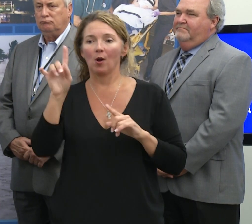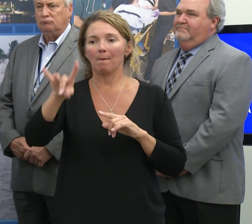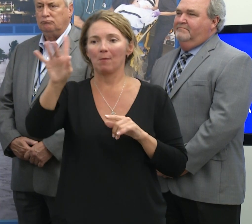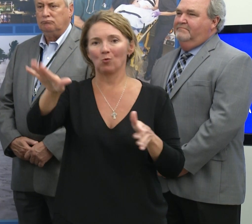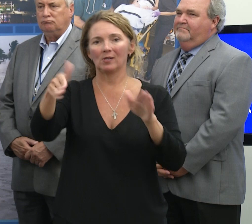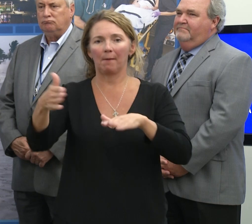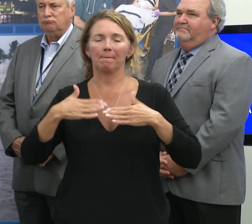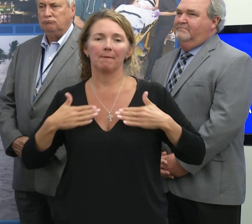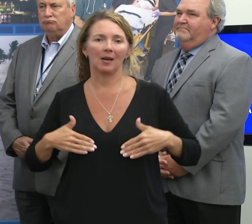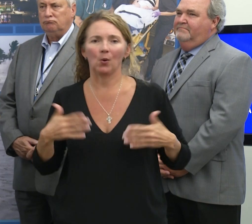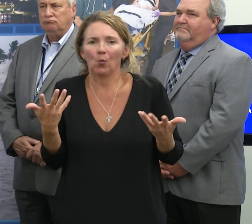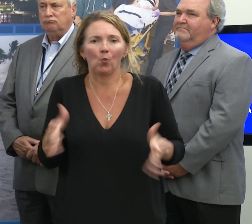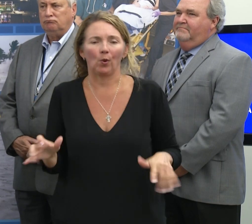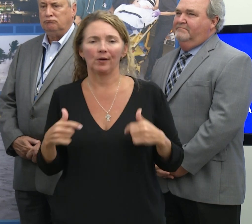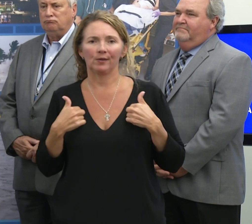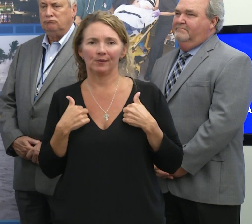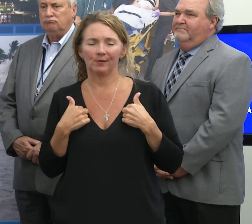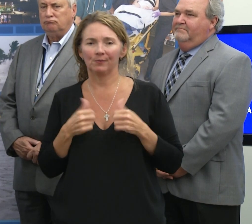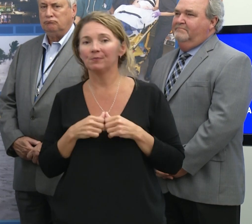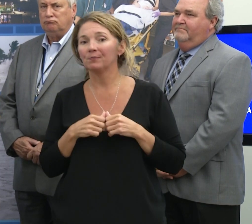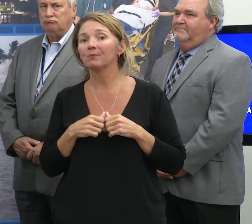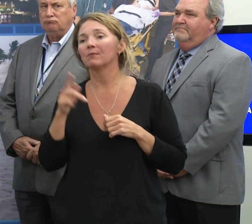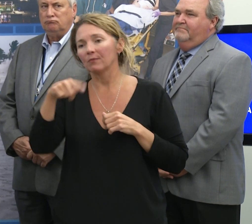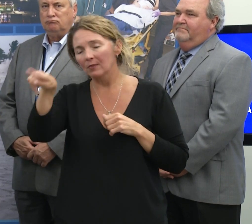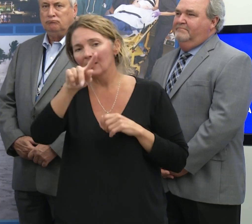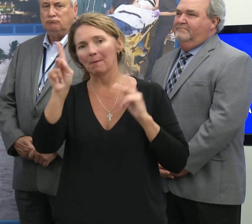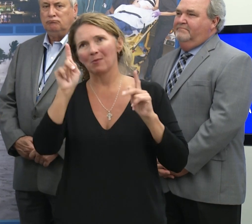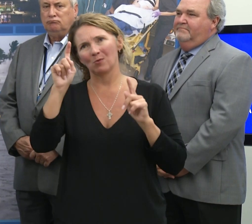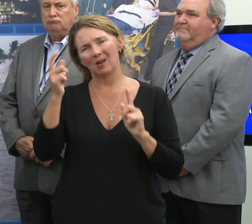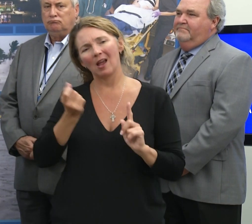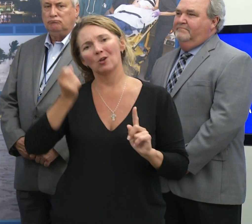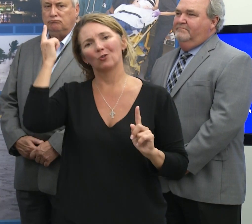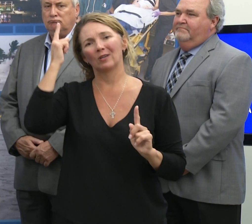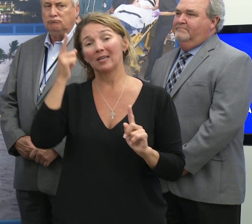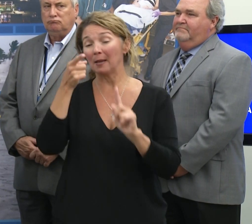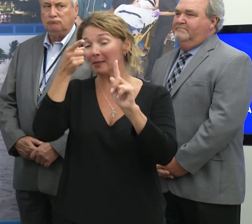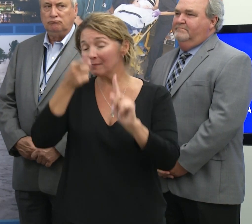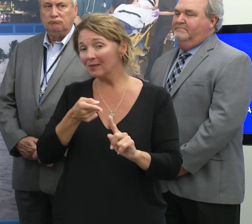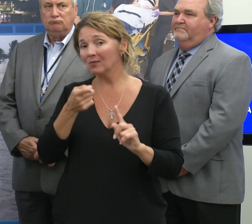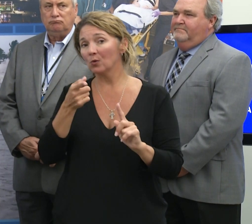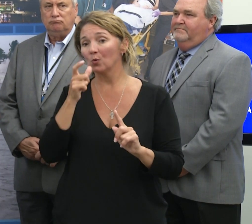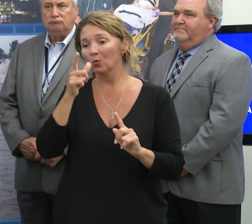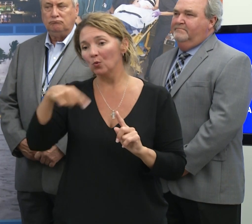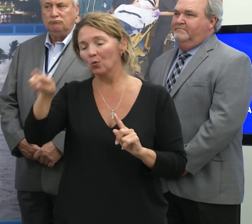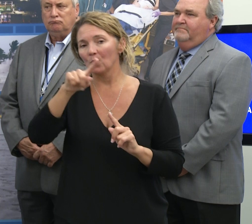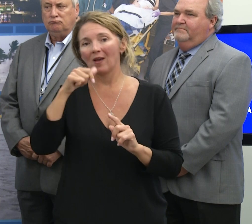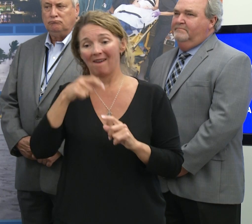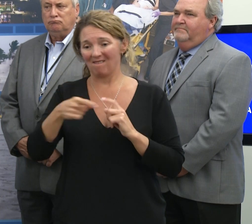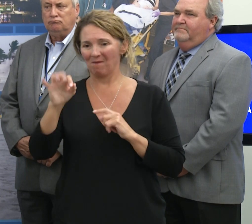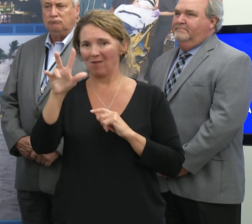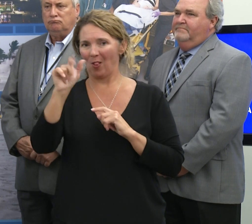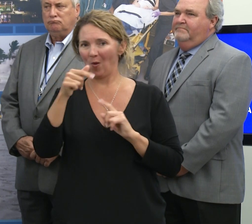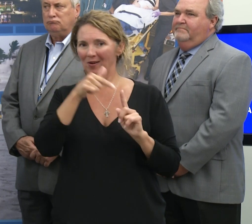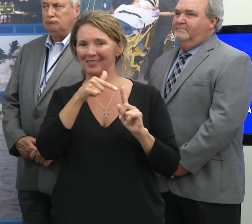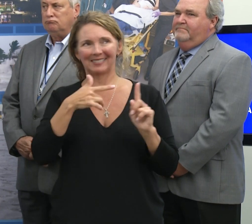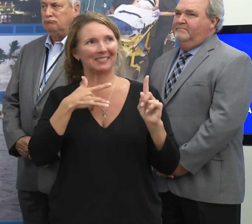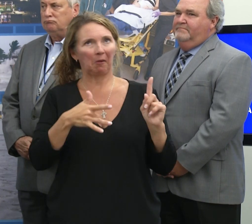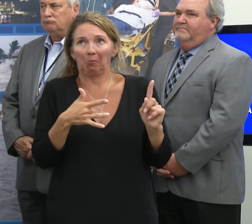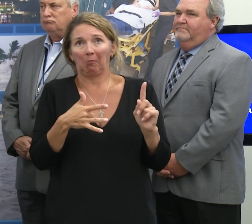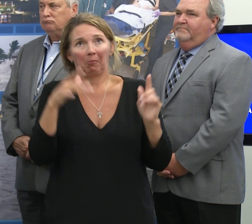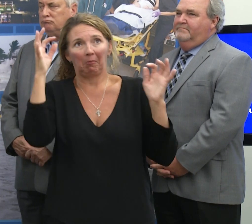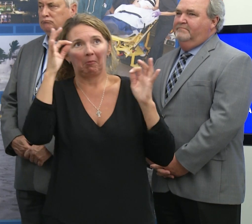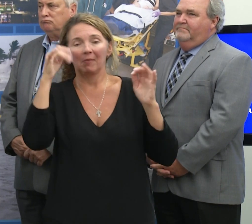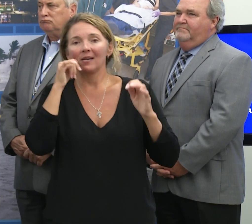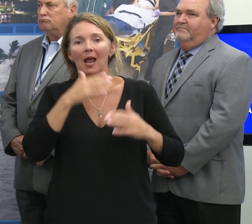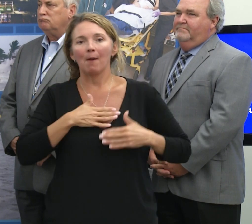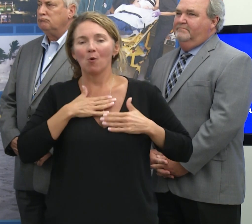pick up your body. And so, people need to understand that. And particularly, those who are not from Florida and don't